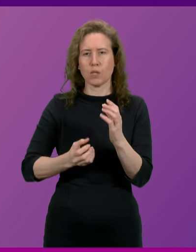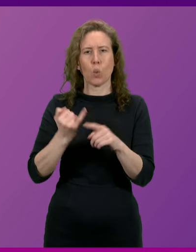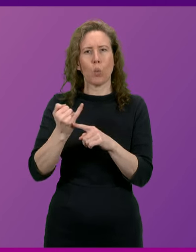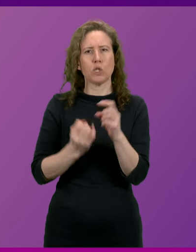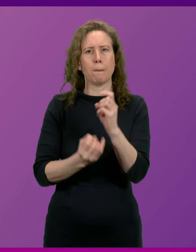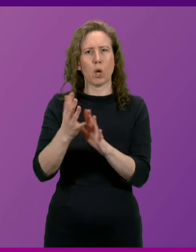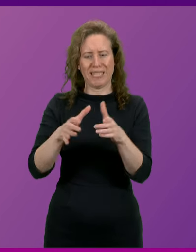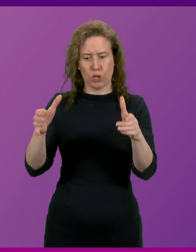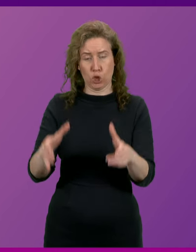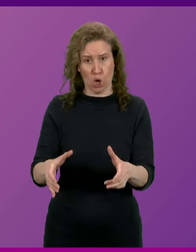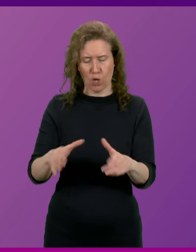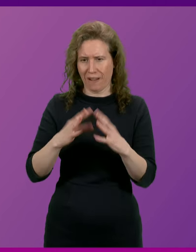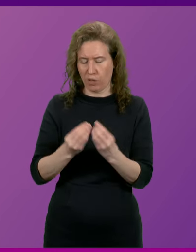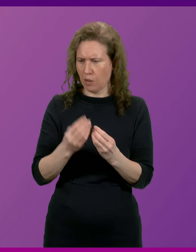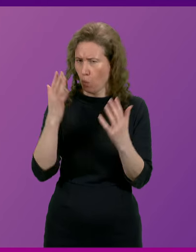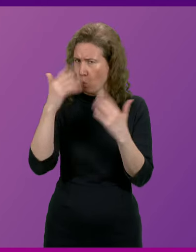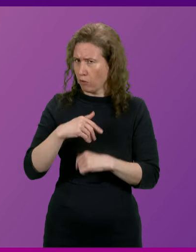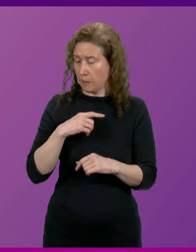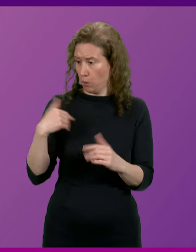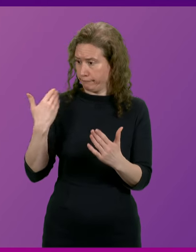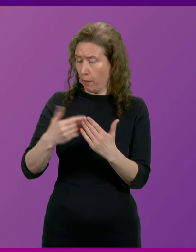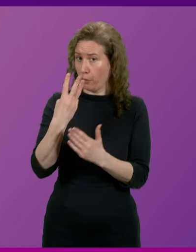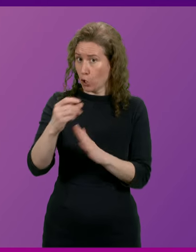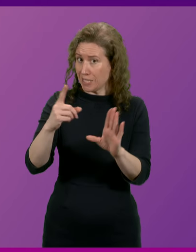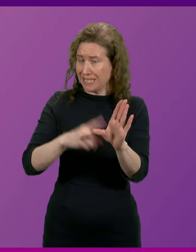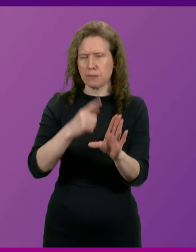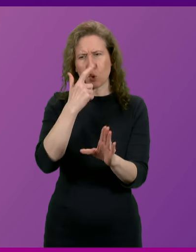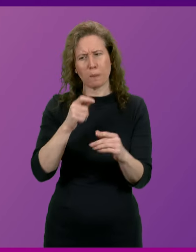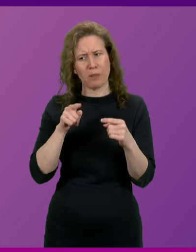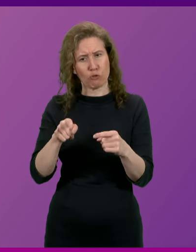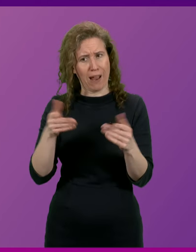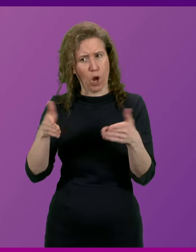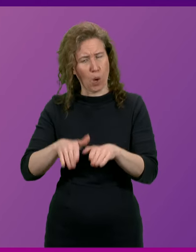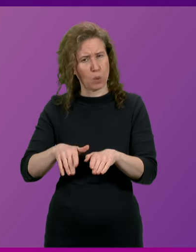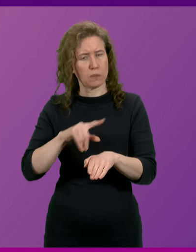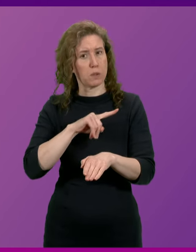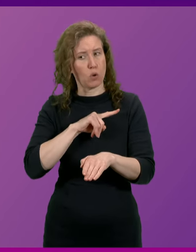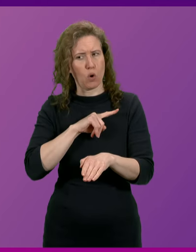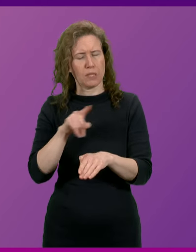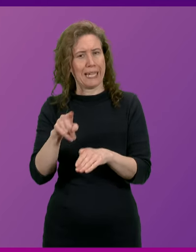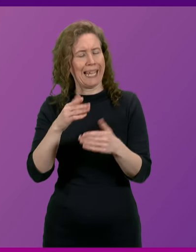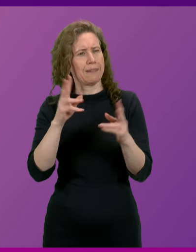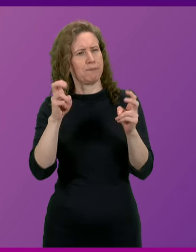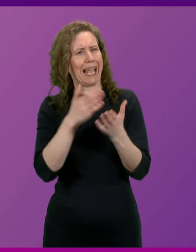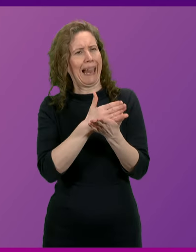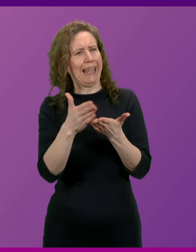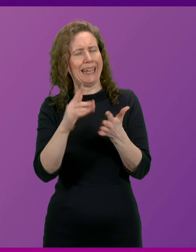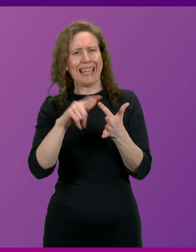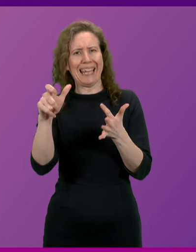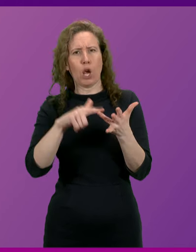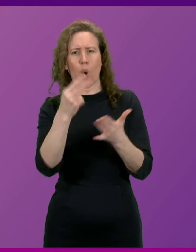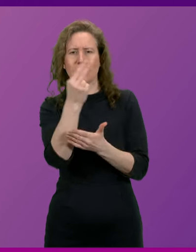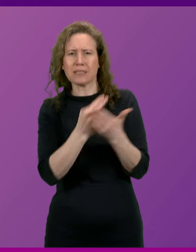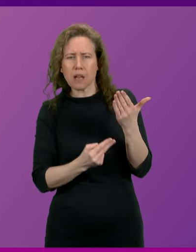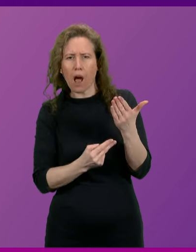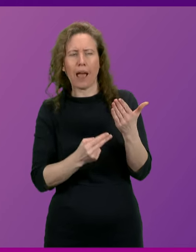I'm very concerned that after 30 years the business may very well be under threat. I understand that clean eco-design wood burning stoves with